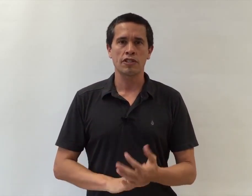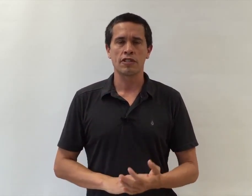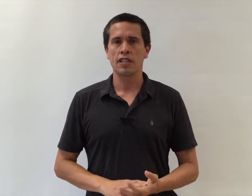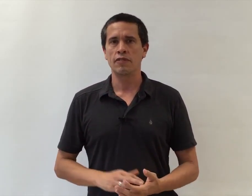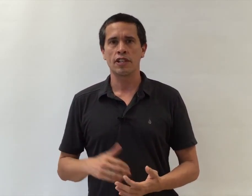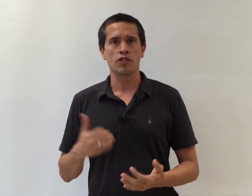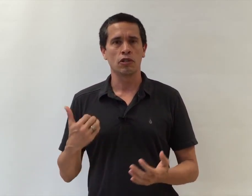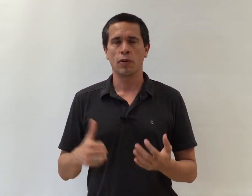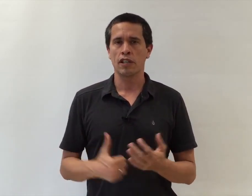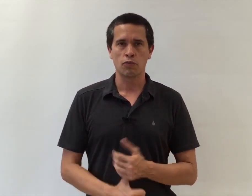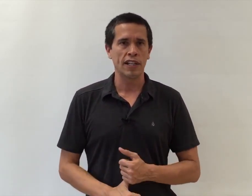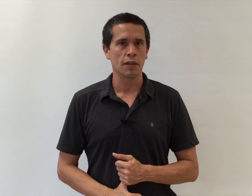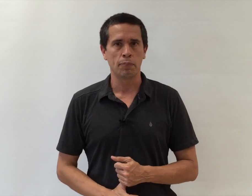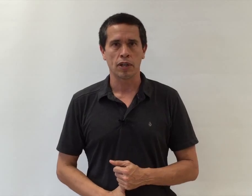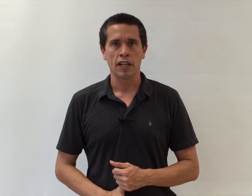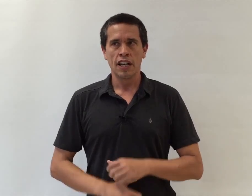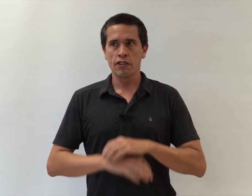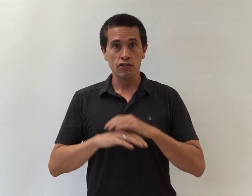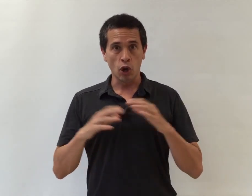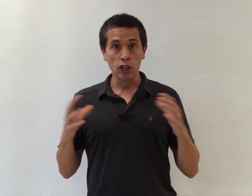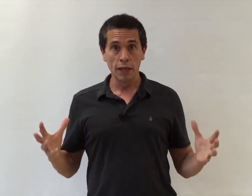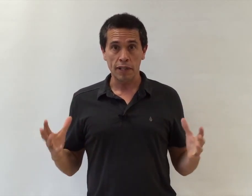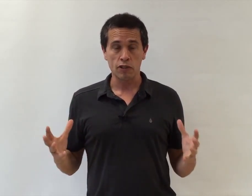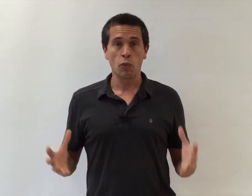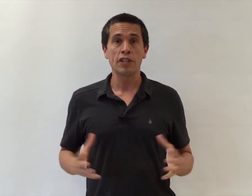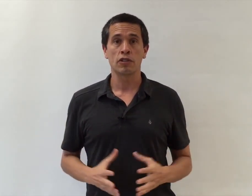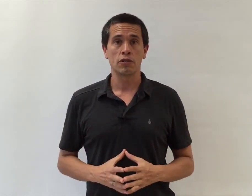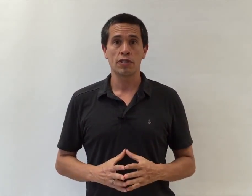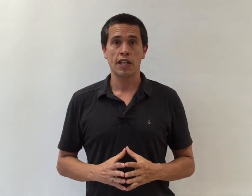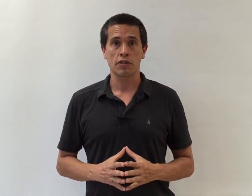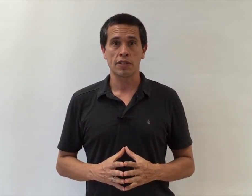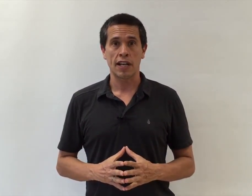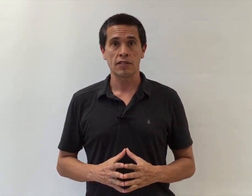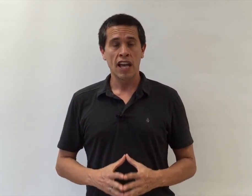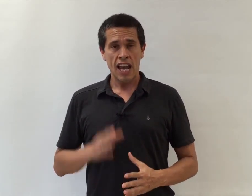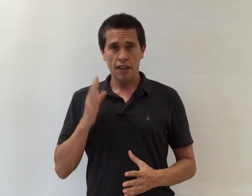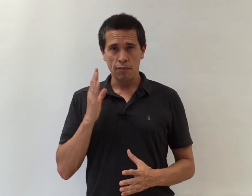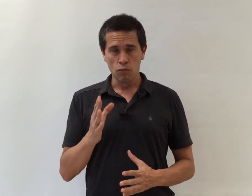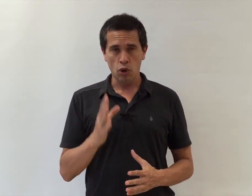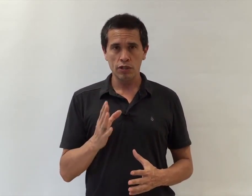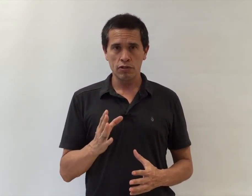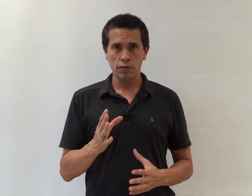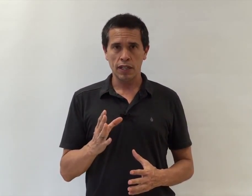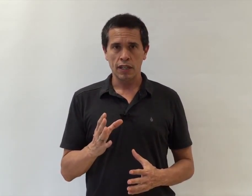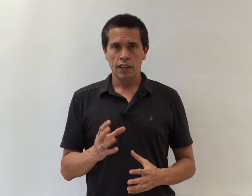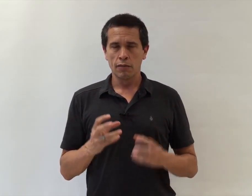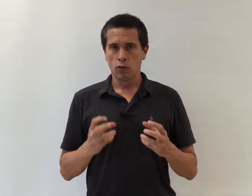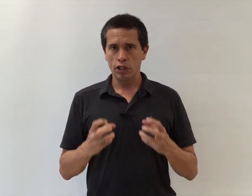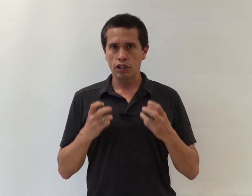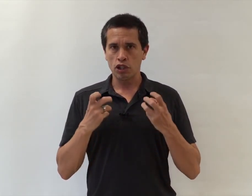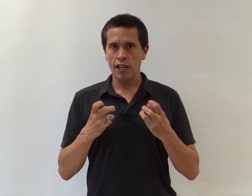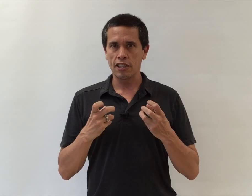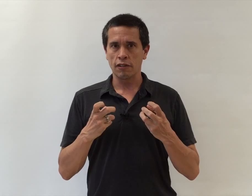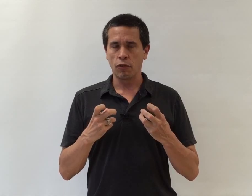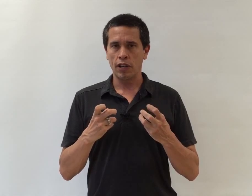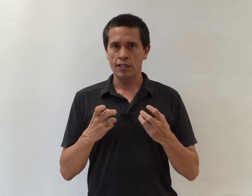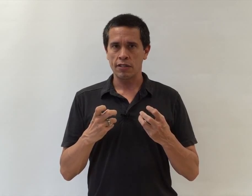watching TV you could do it while you're reading a book there's no limit to when you can do this exercise and the more you do it the more you're training your voice